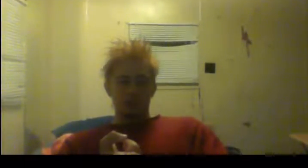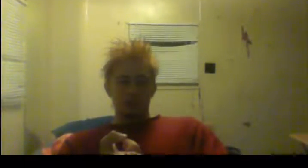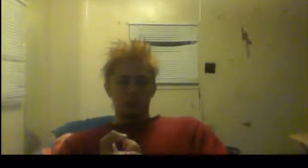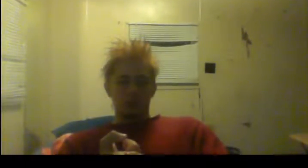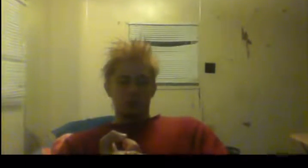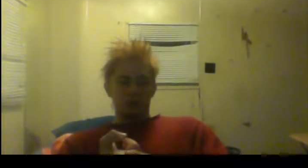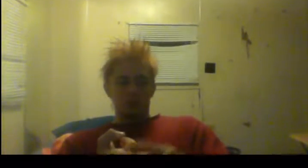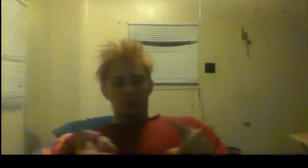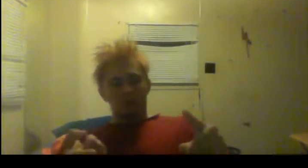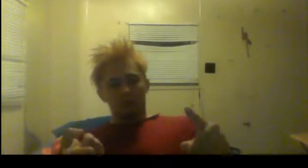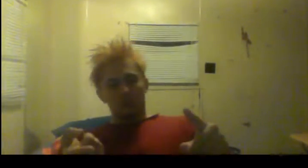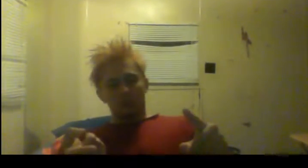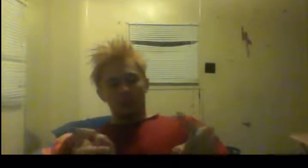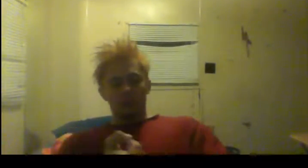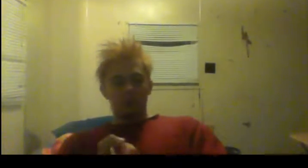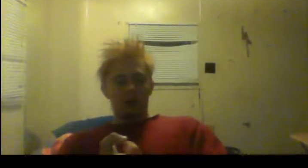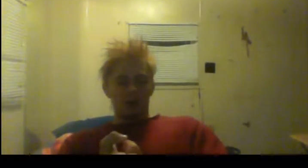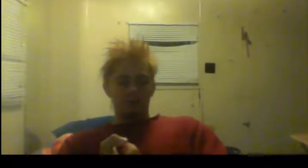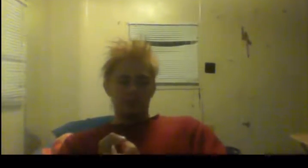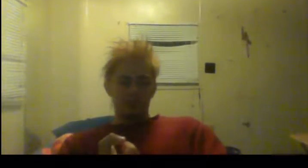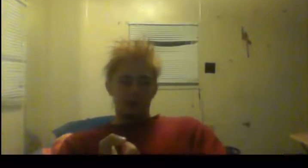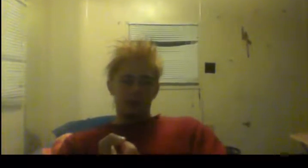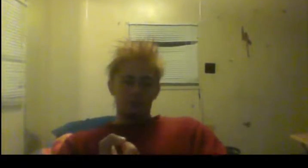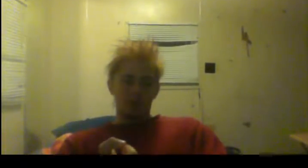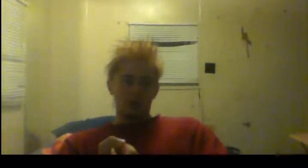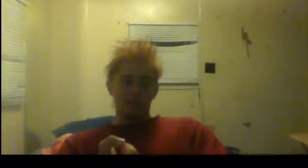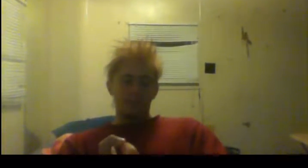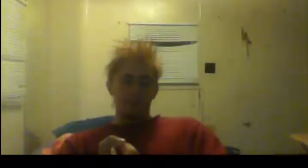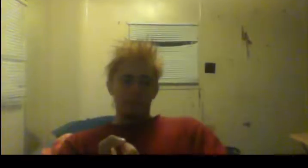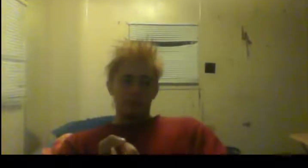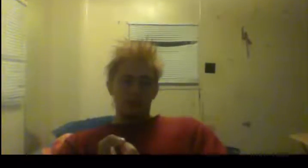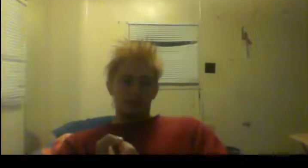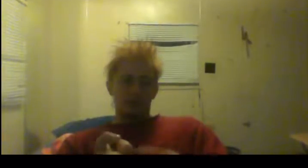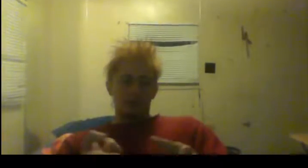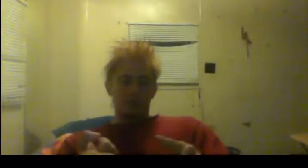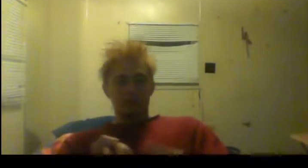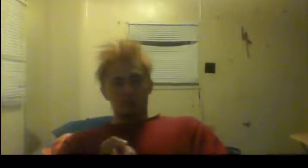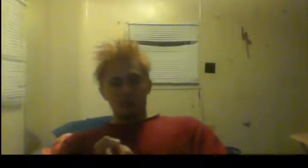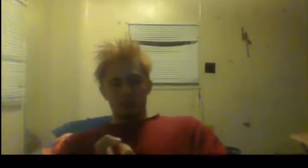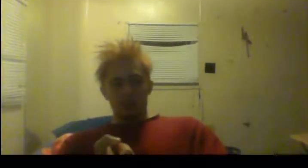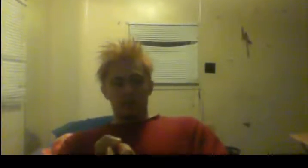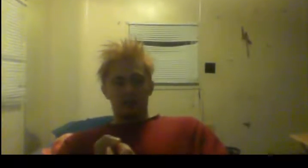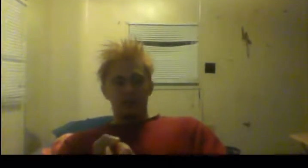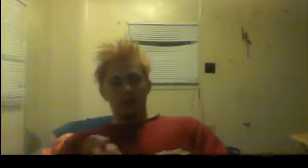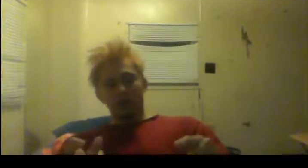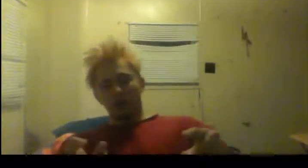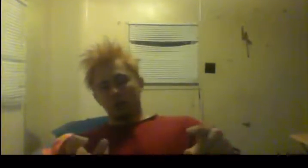40 on a 40 pound bar. That's one set. And then I'll go